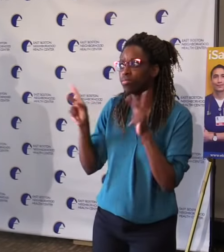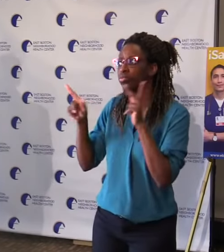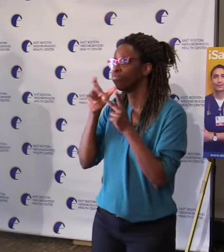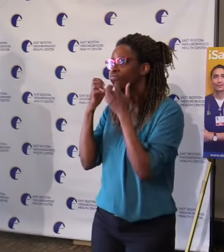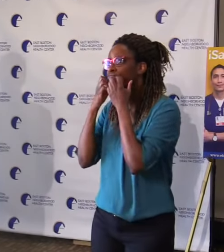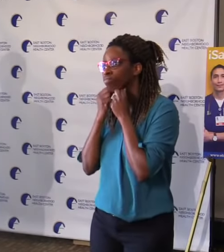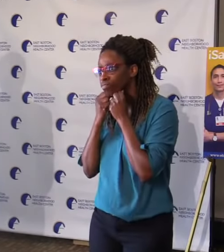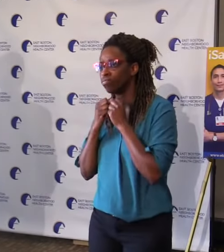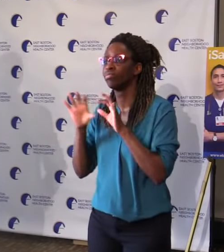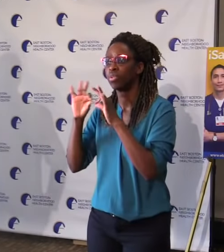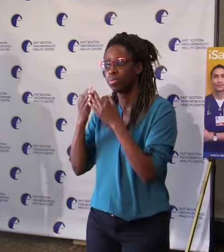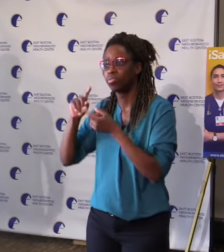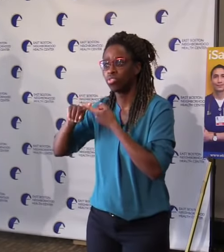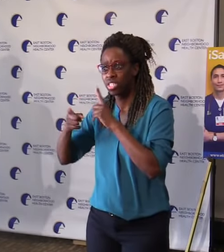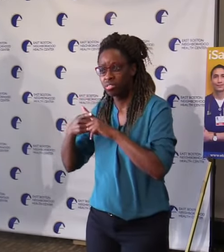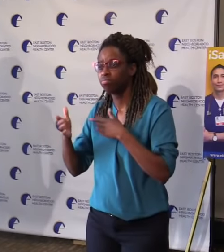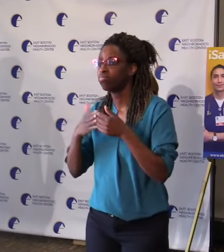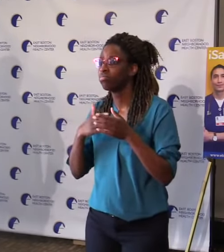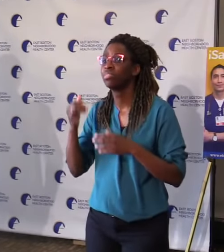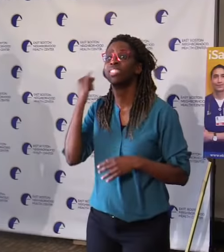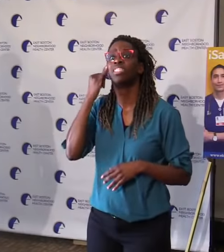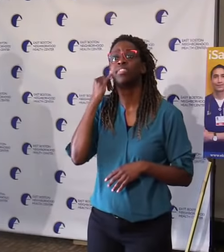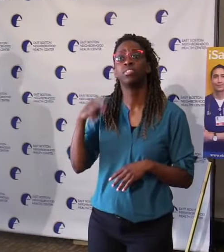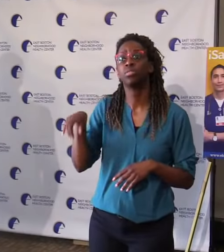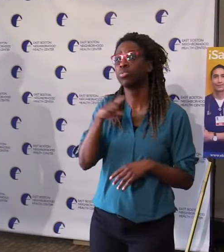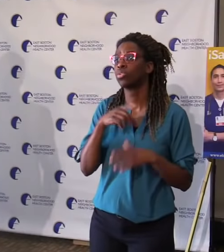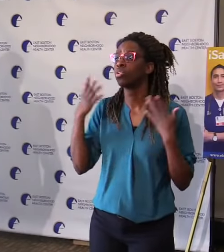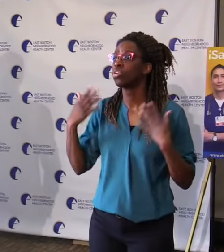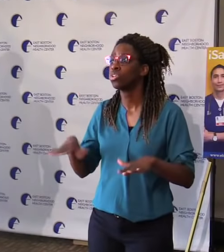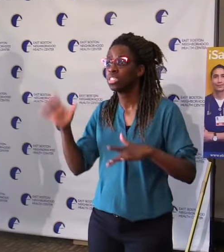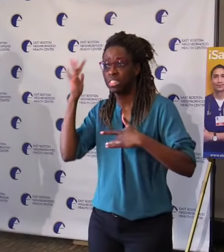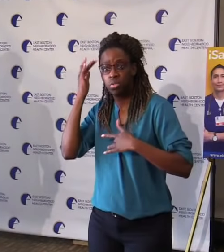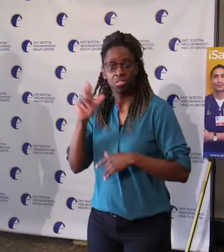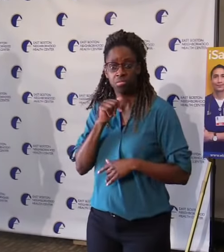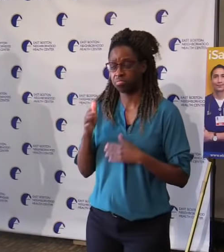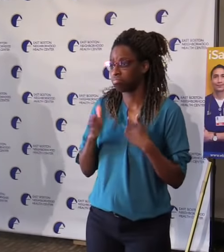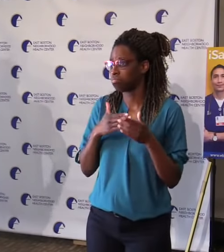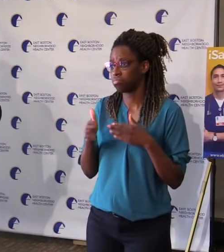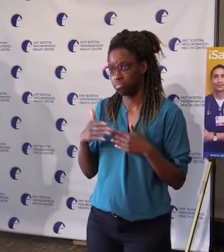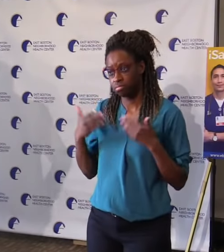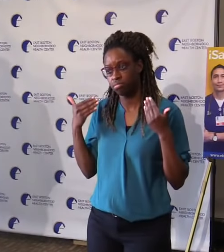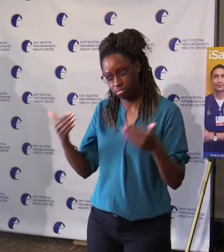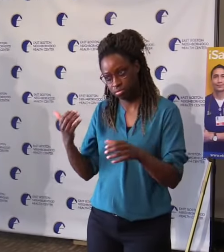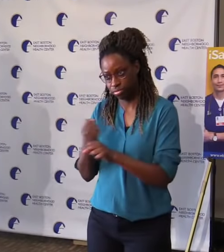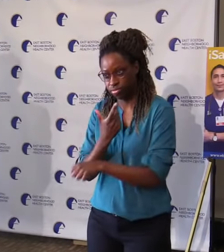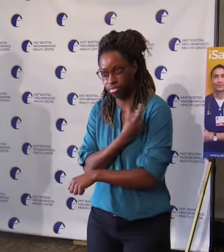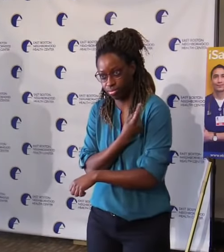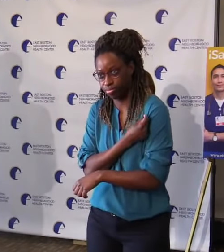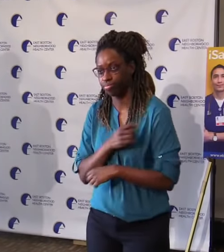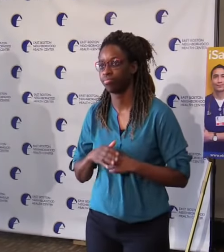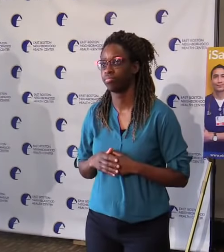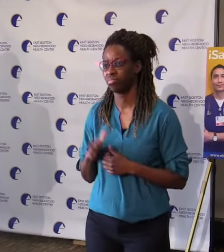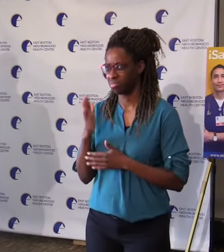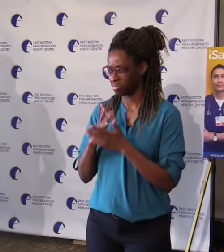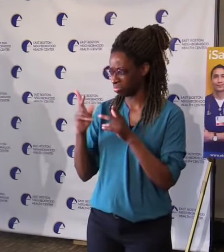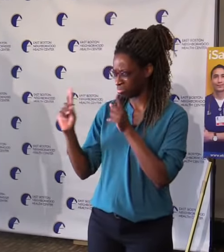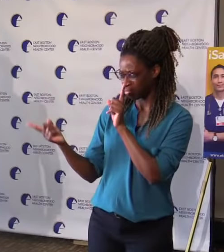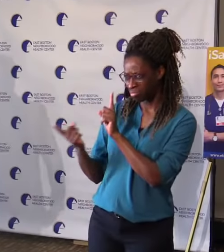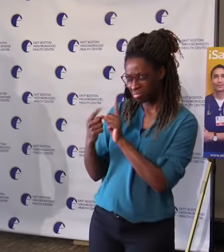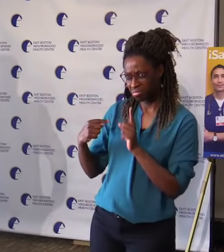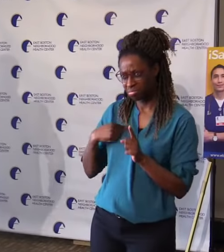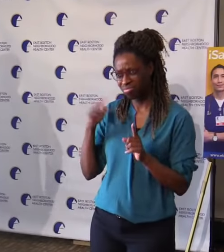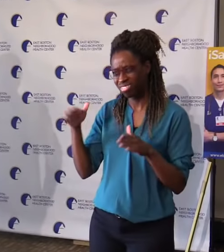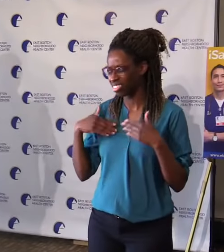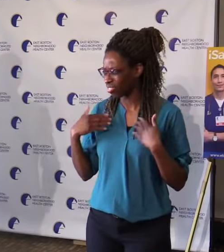you've already had COVID, and I've had many conversations at this point with a number of people who've said to me, well, I already had